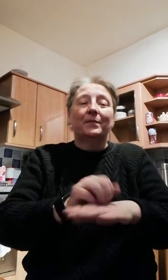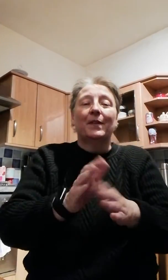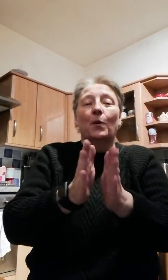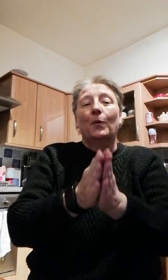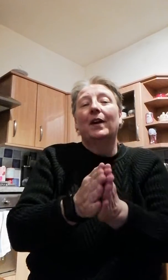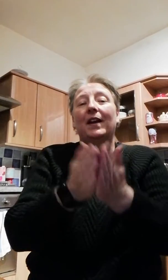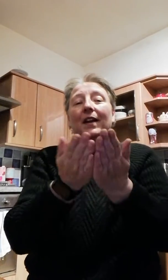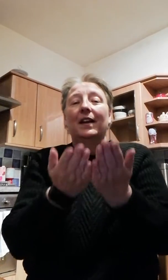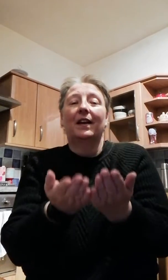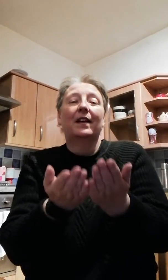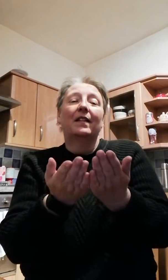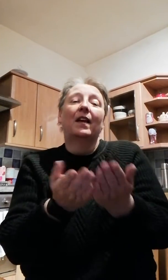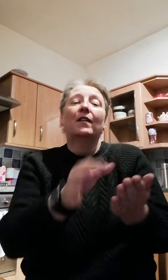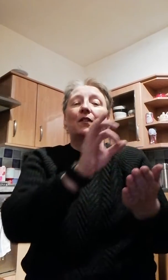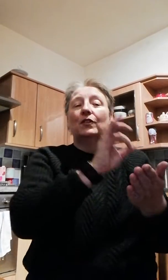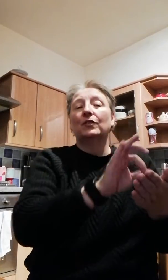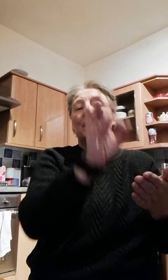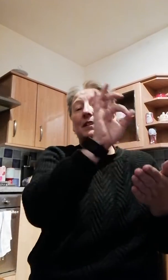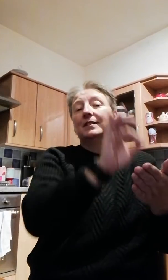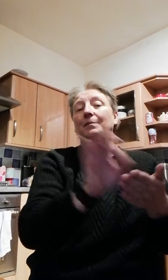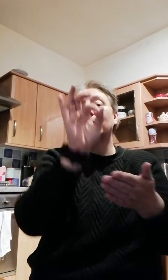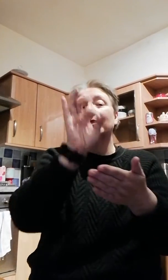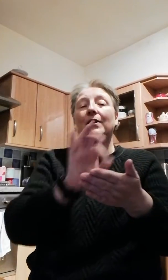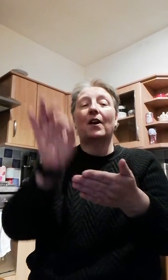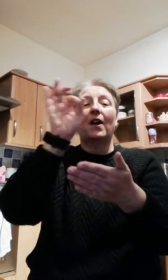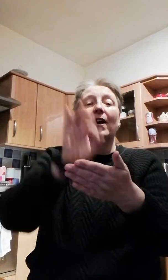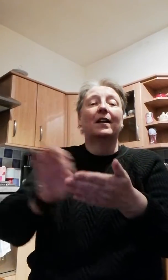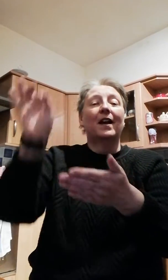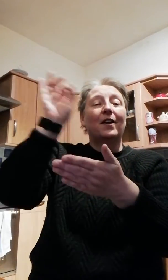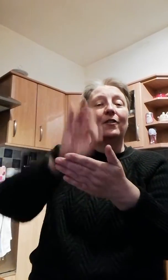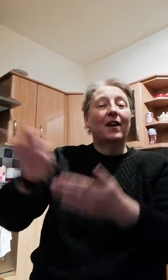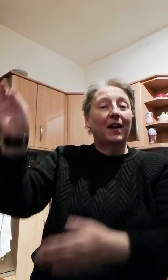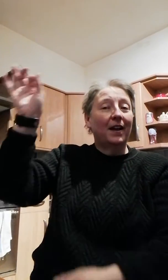with a heavy Christmas card I write.